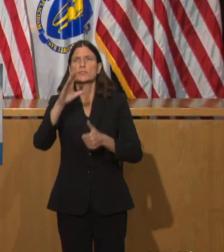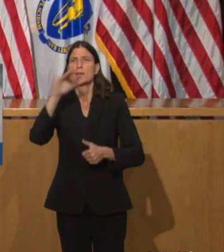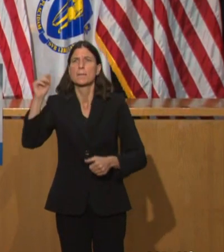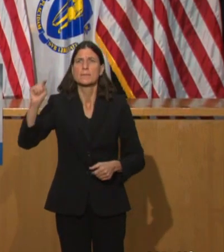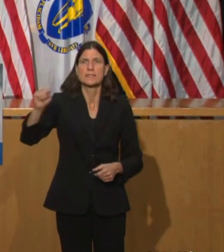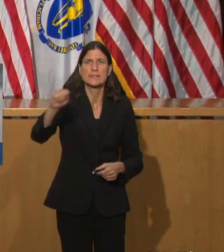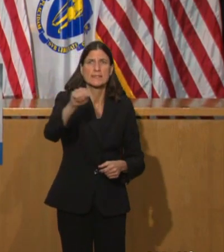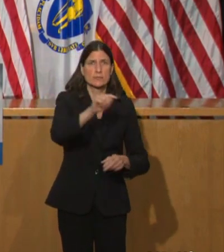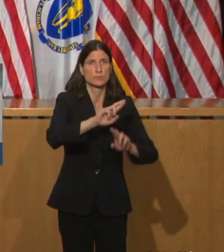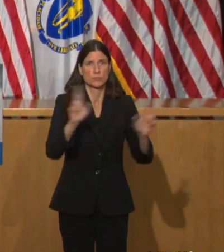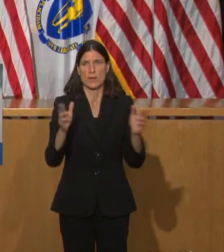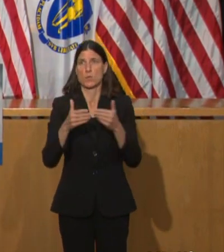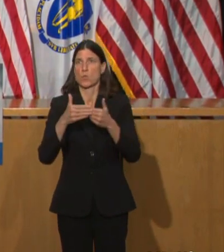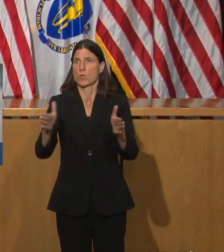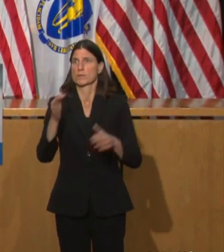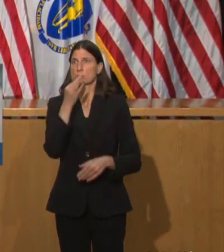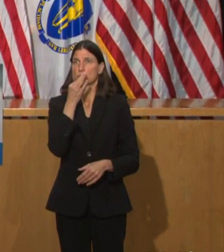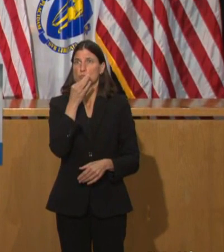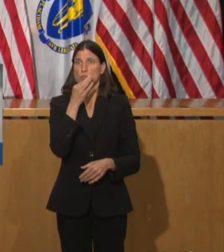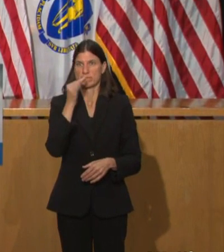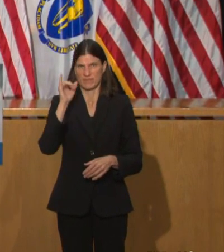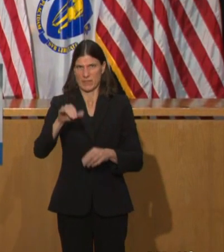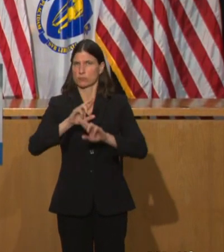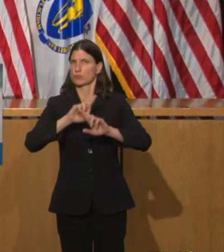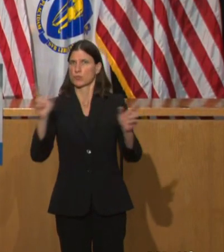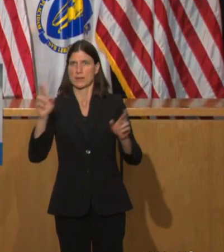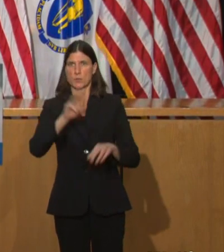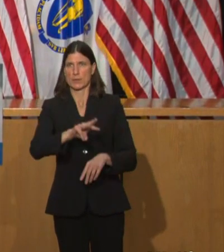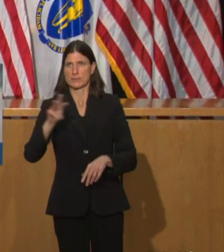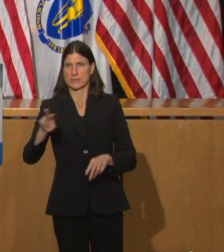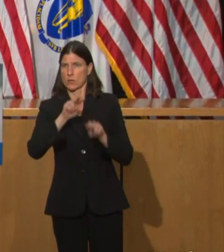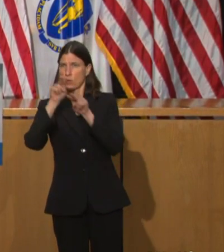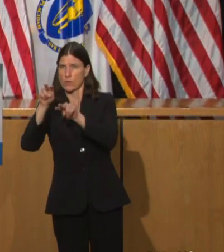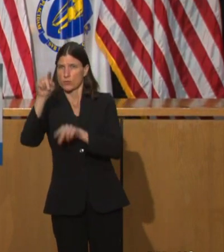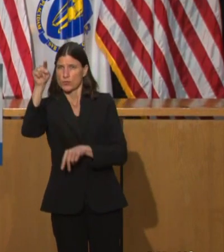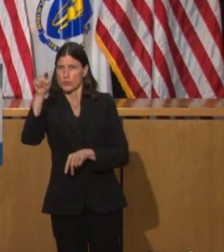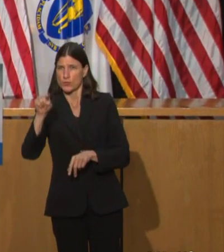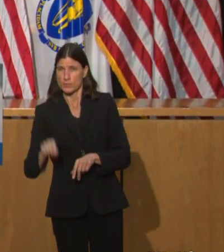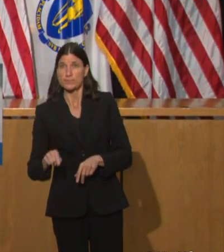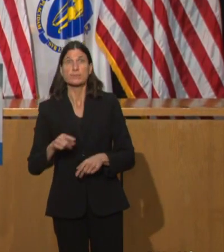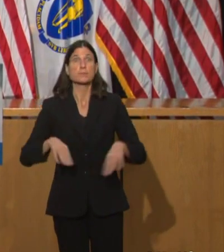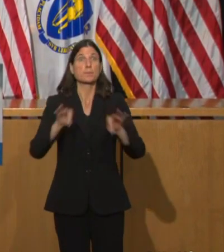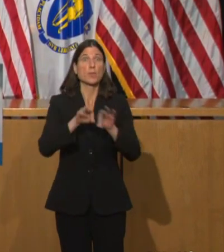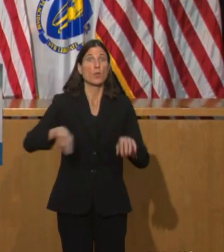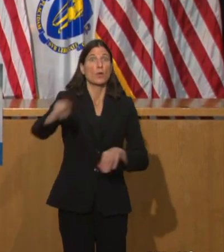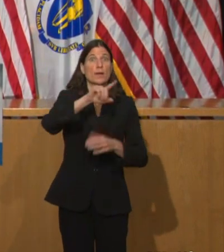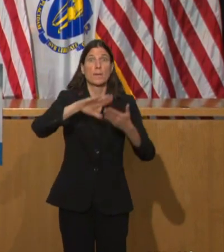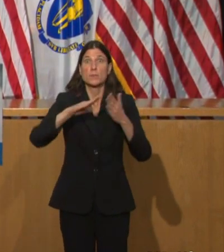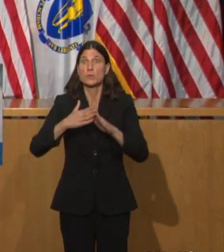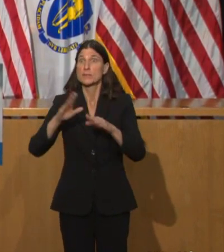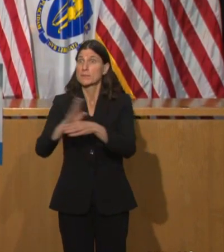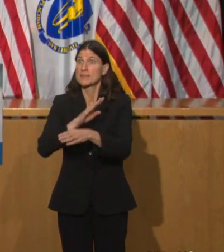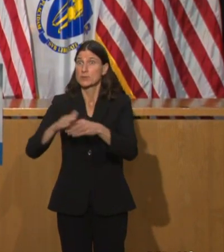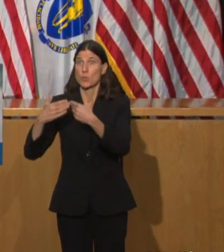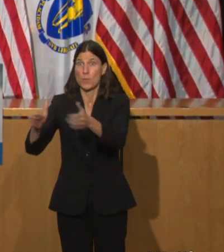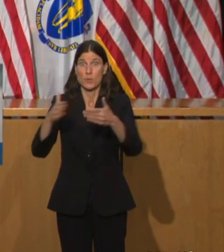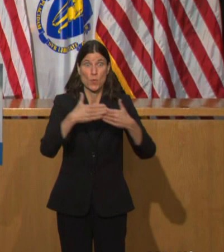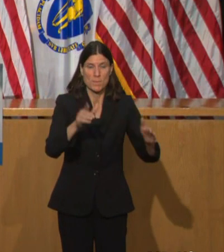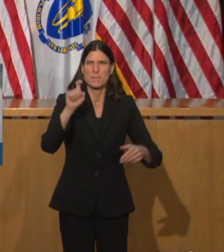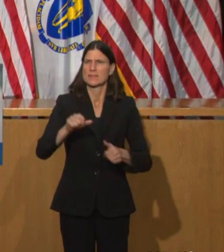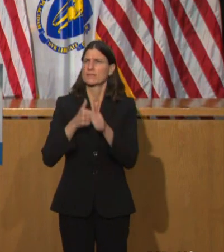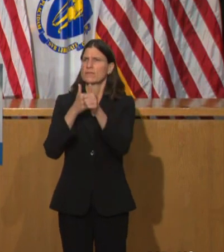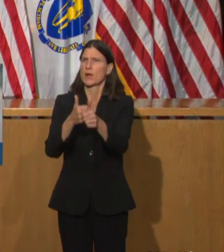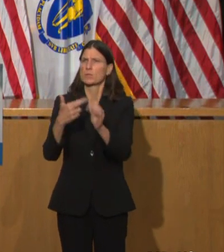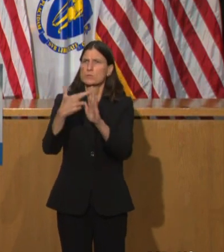Safety protocols must be observed during this process, but this lead time is important for preparations. The